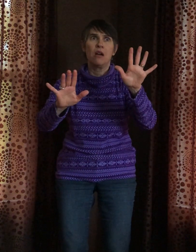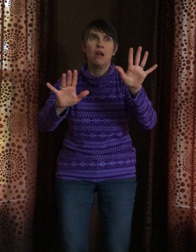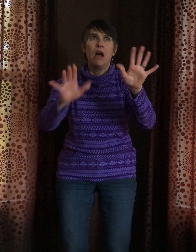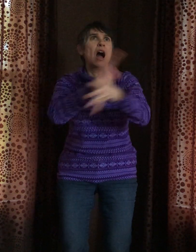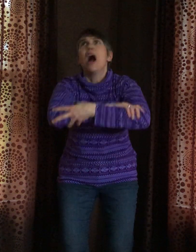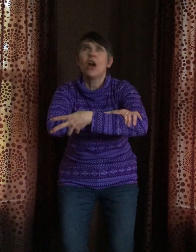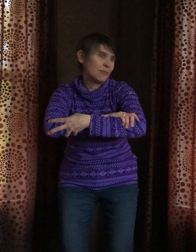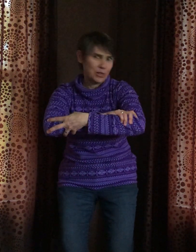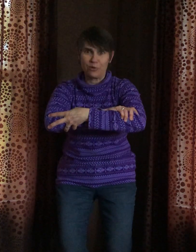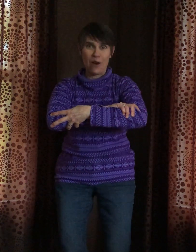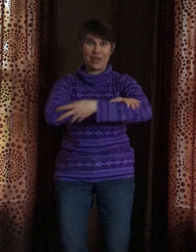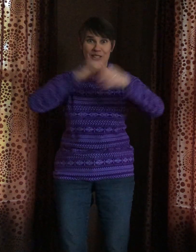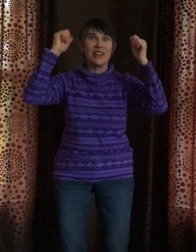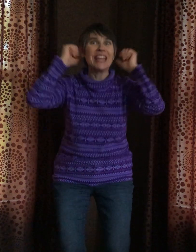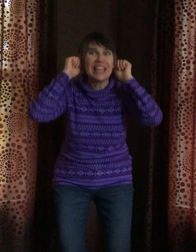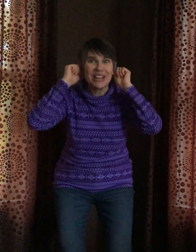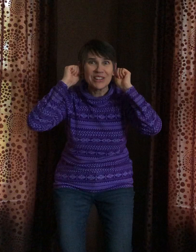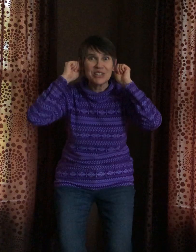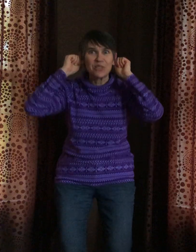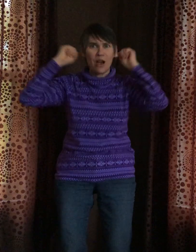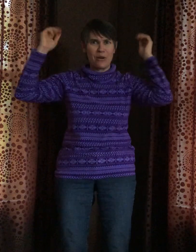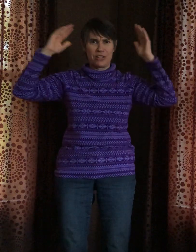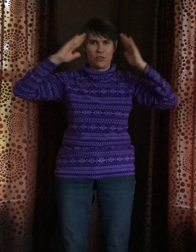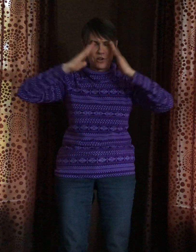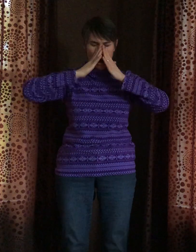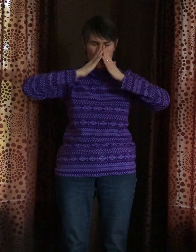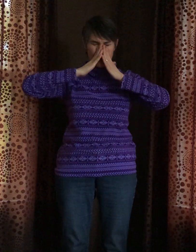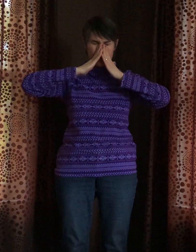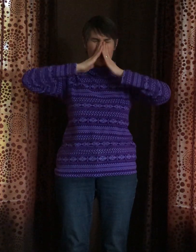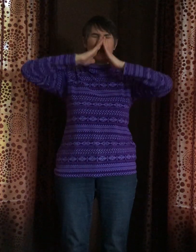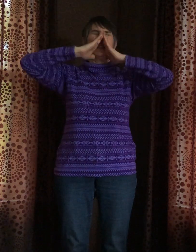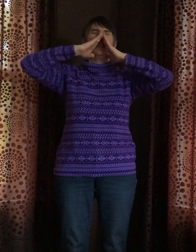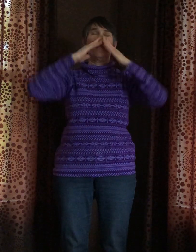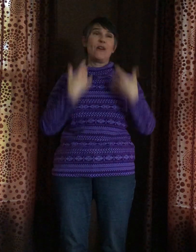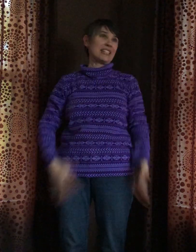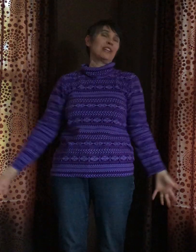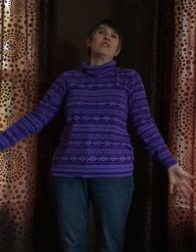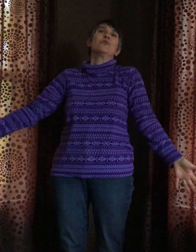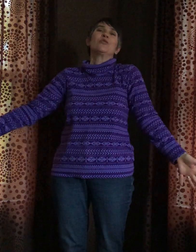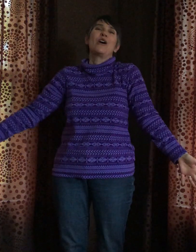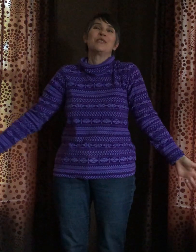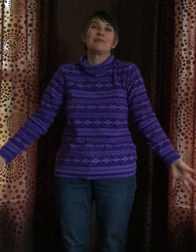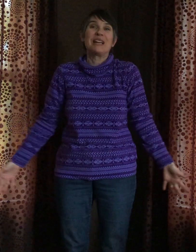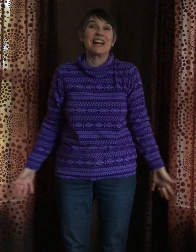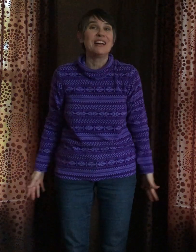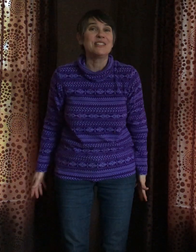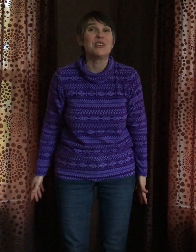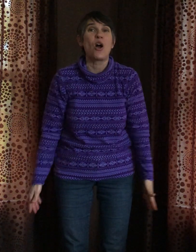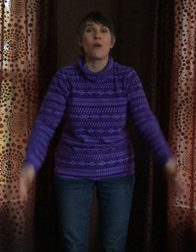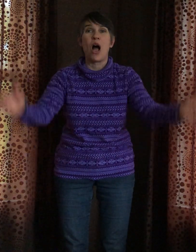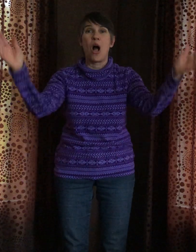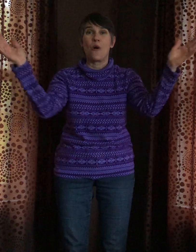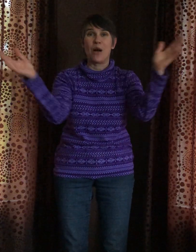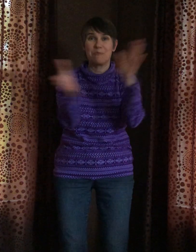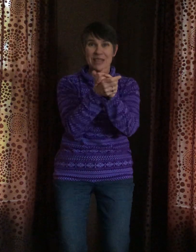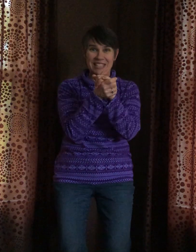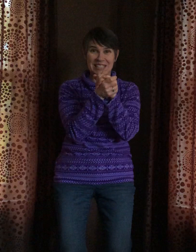arms grow as your ears grow as your nose grows as the rest of you grows because you're all one piece